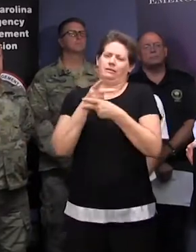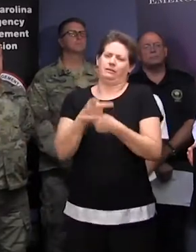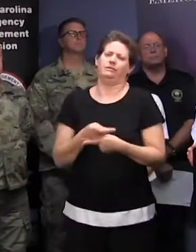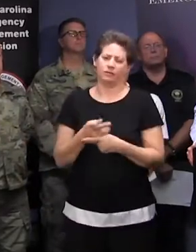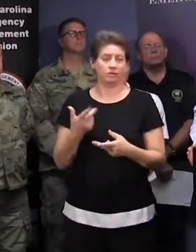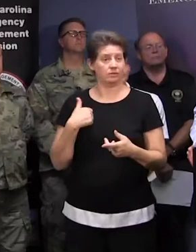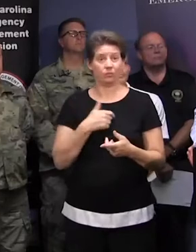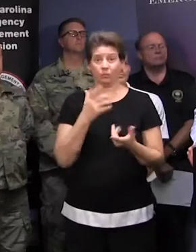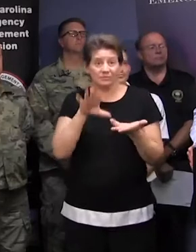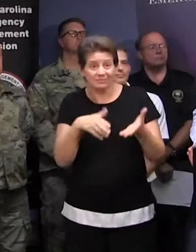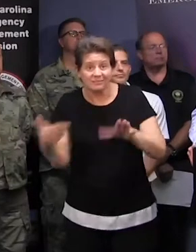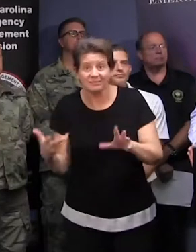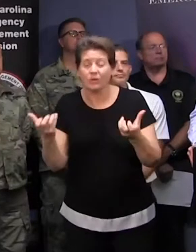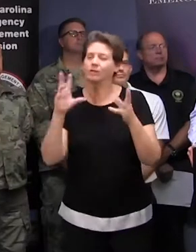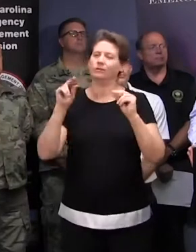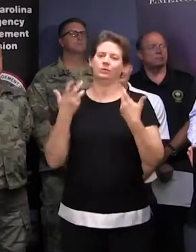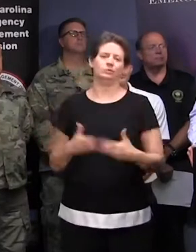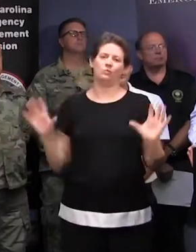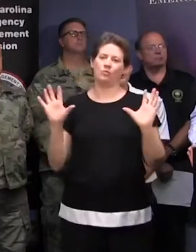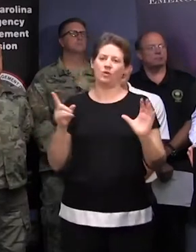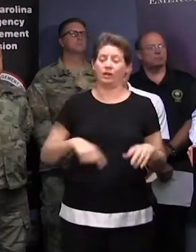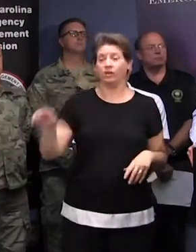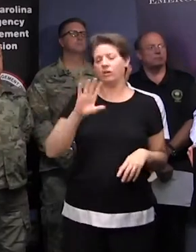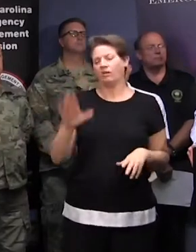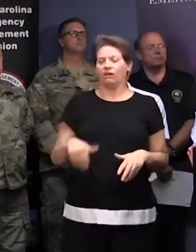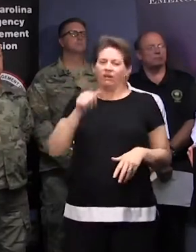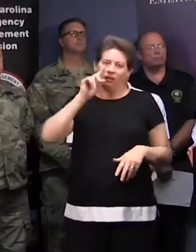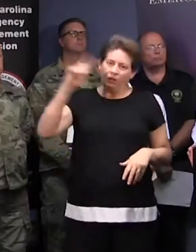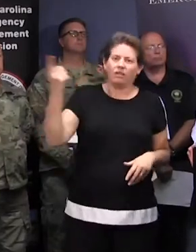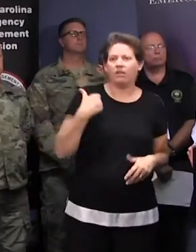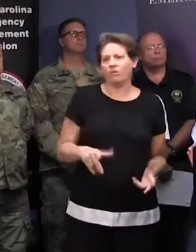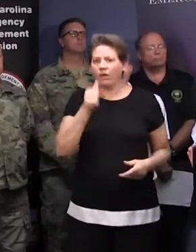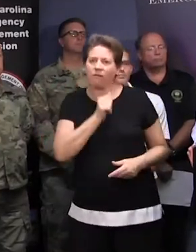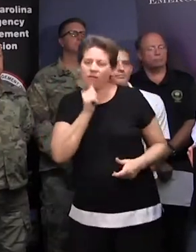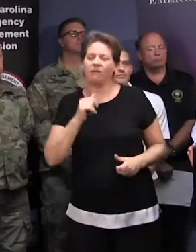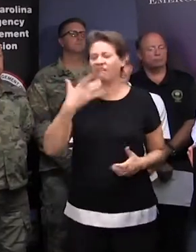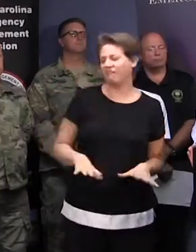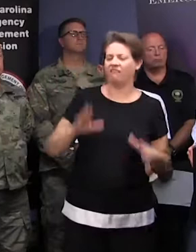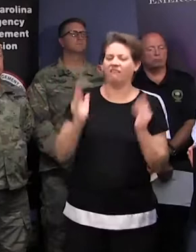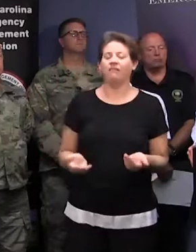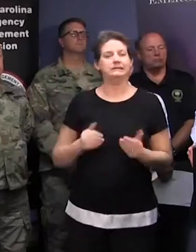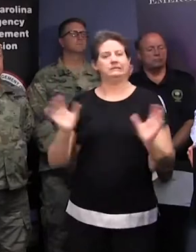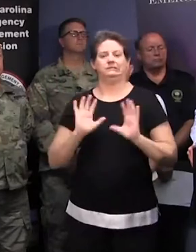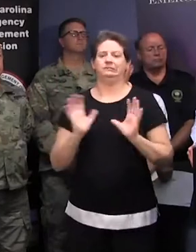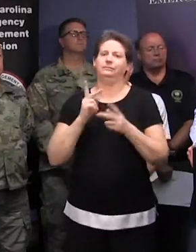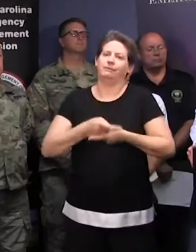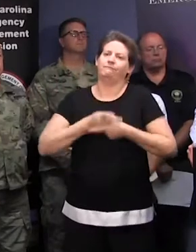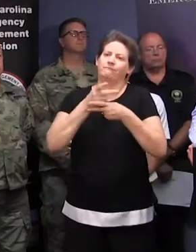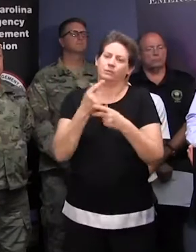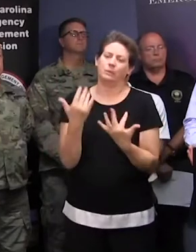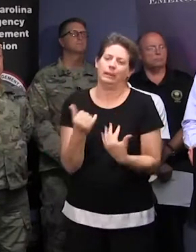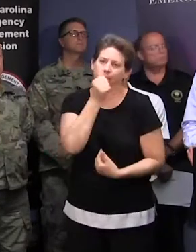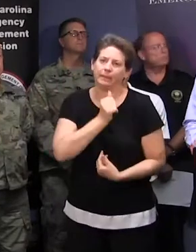do is lose lives in South Carolina because of impatience and because of not being smart. We've been in constant